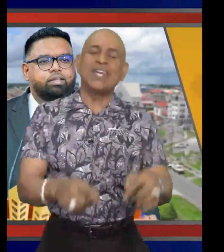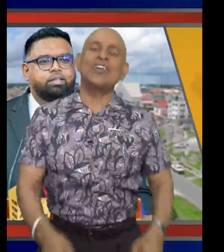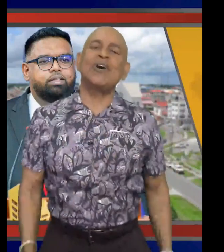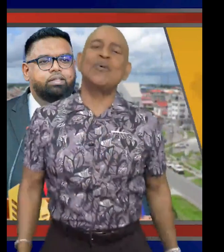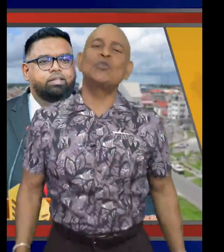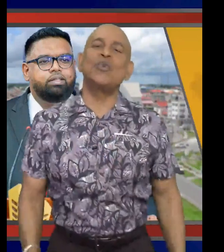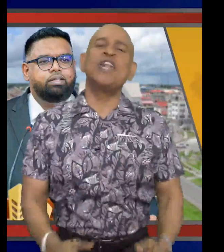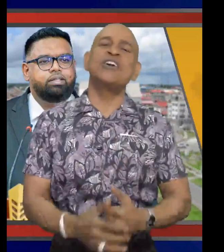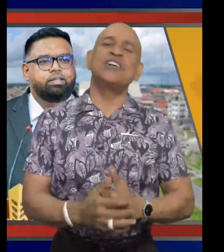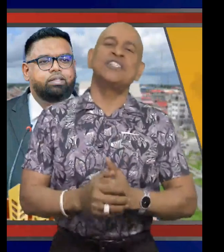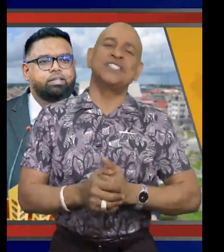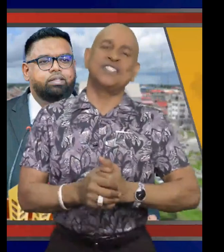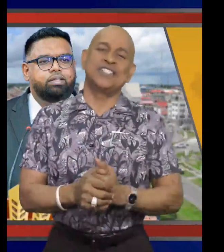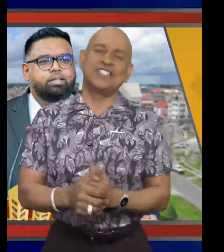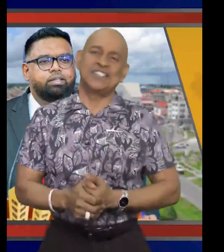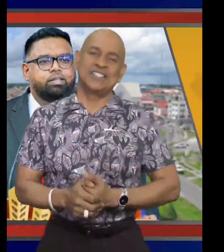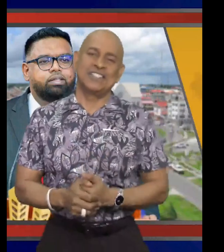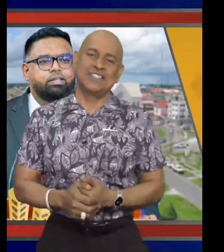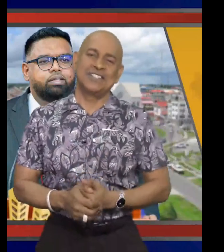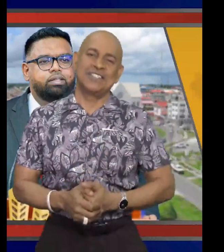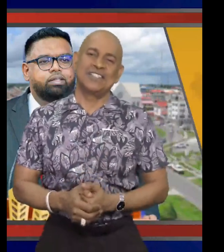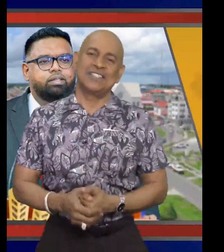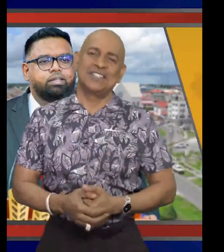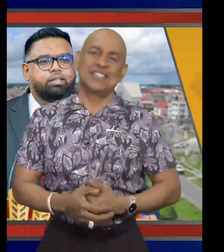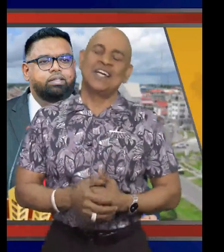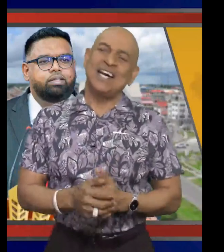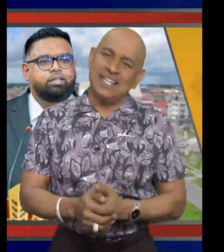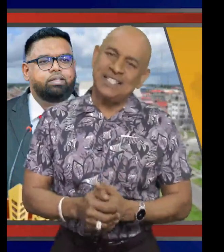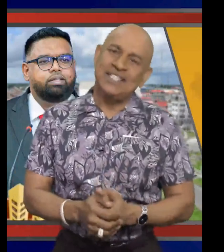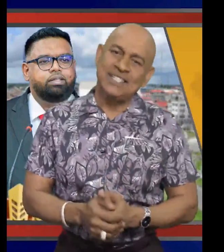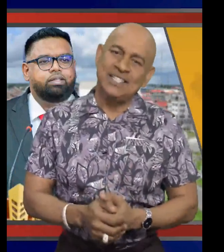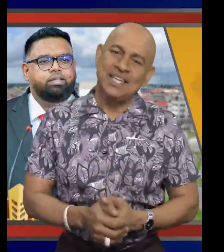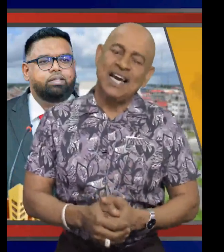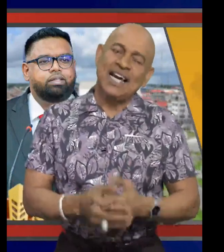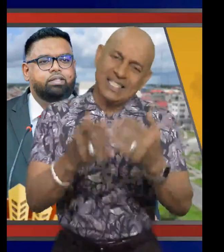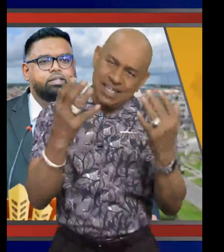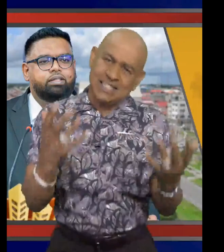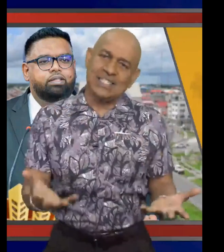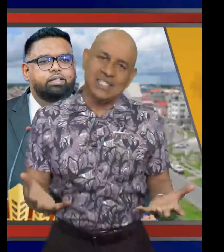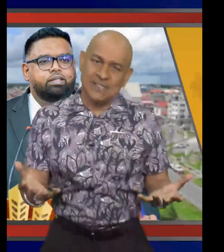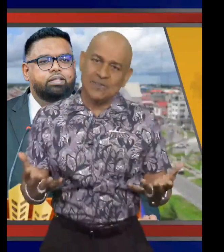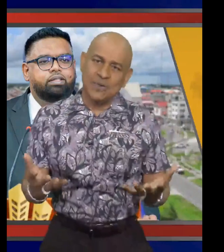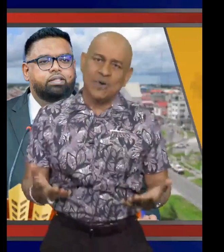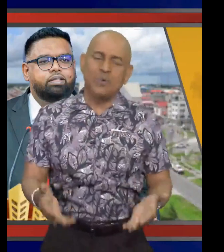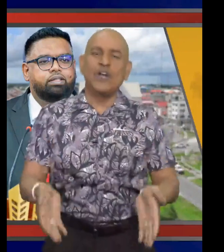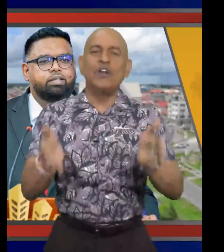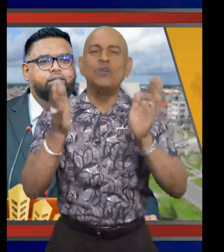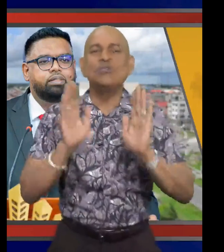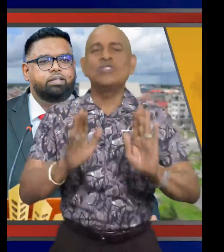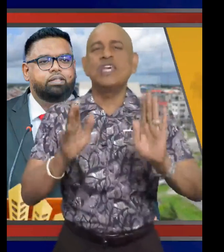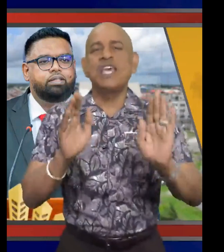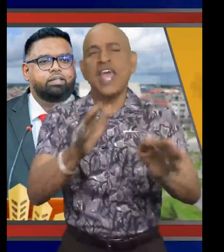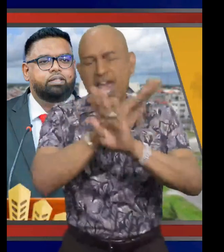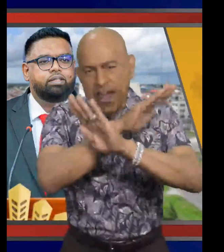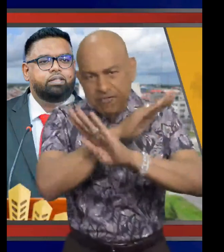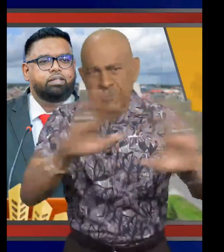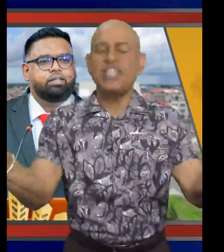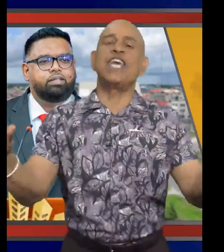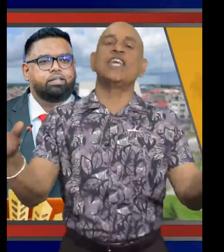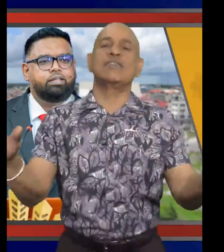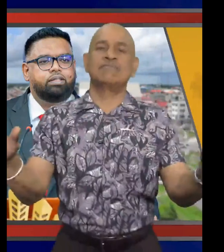can come out winners. Guys, as it is, we are losing